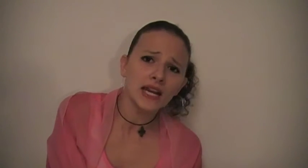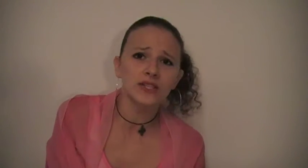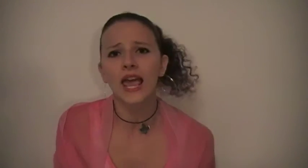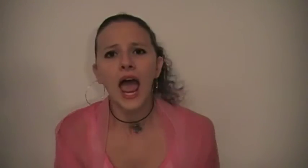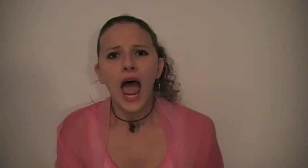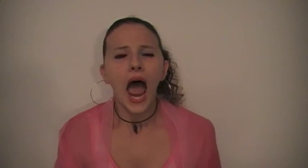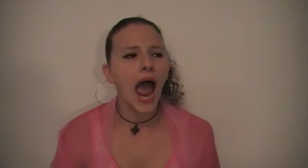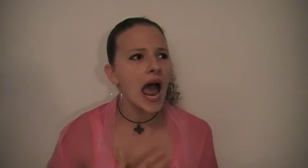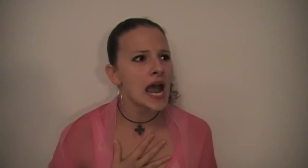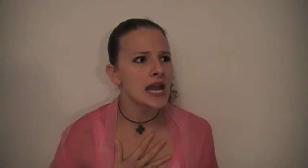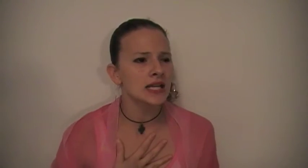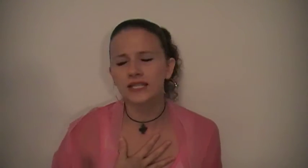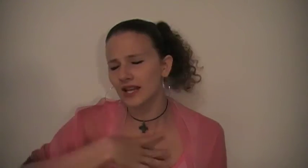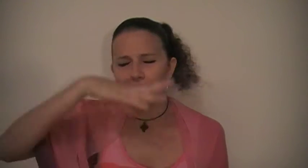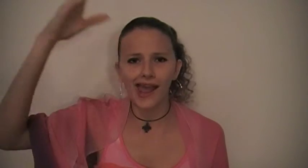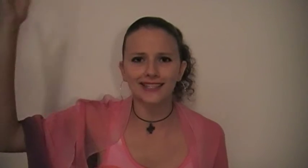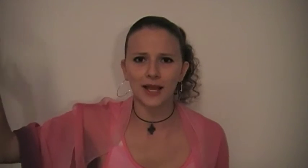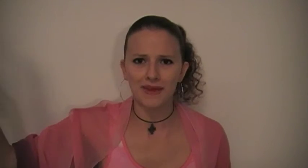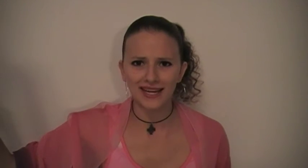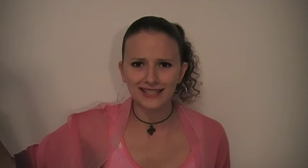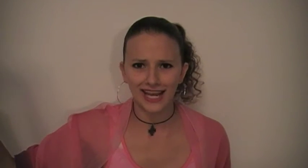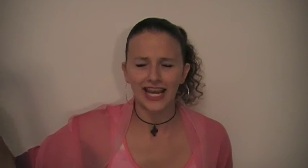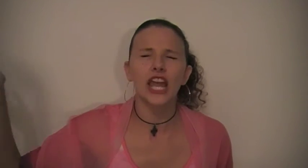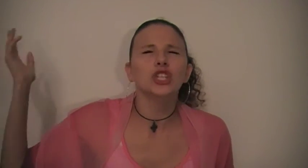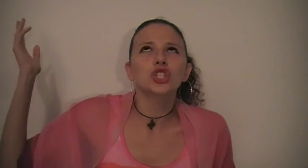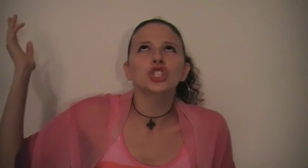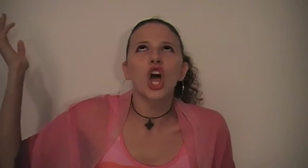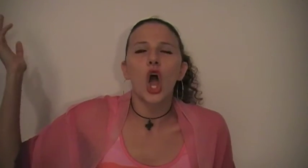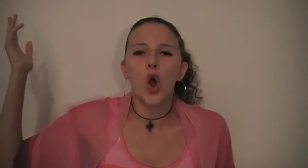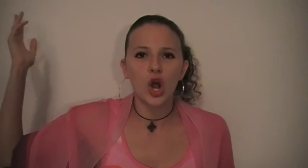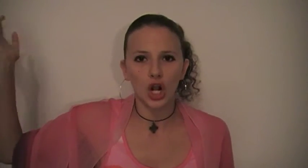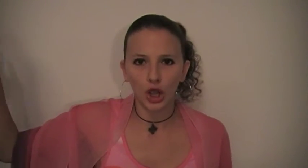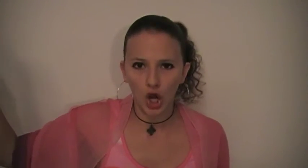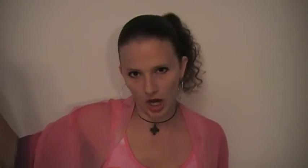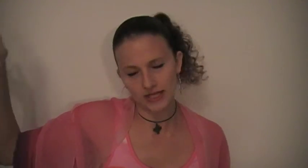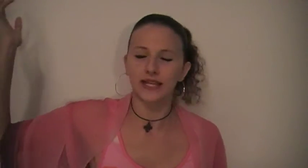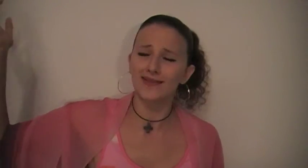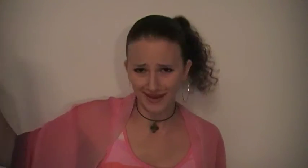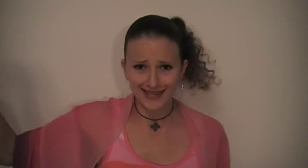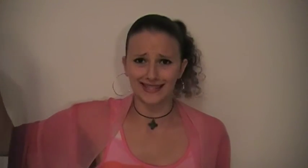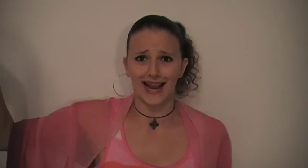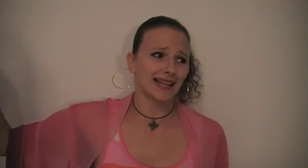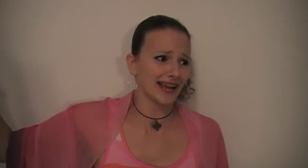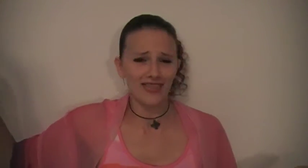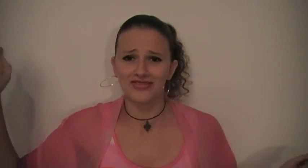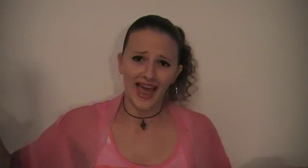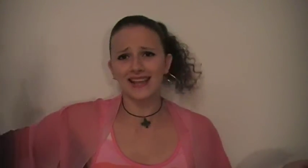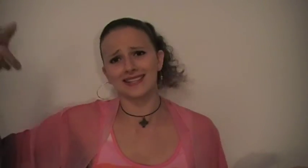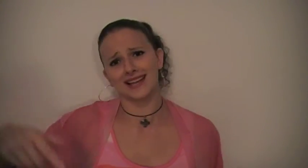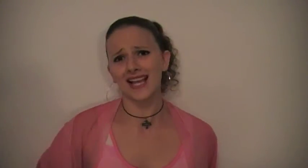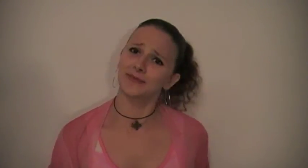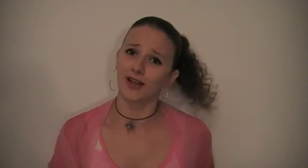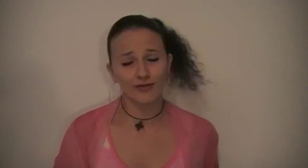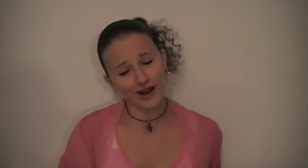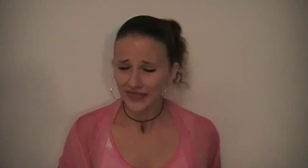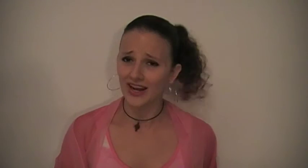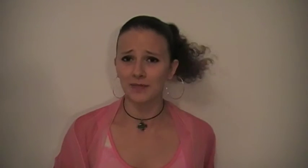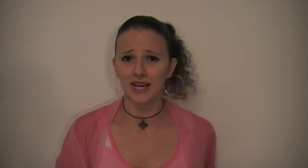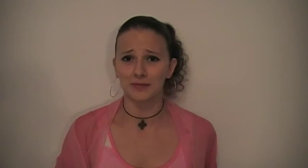and it's amazing it's so gloriously amazing like that is the gospel right there people